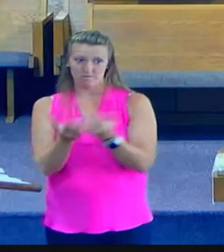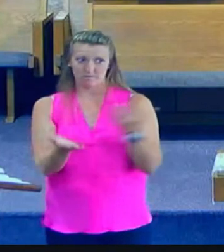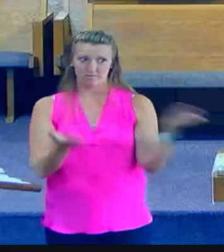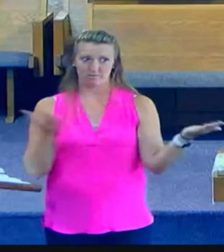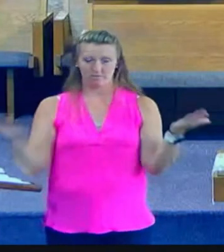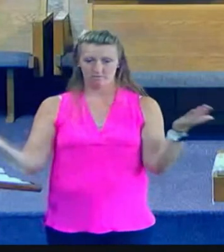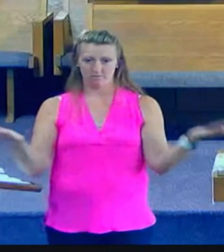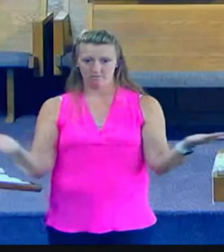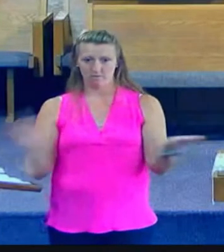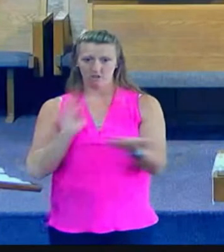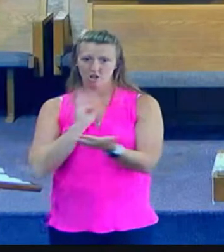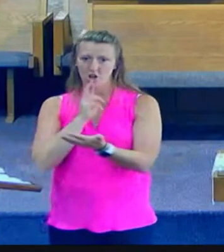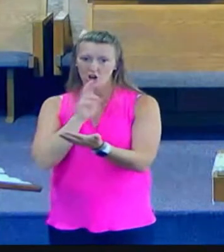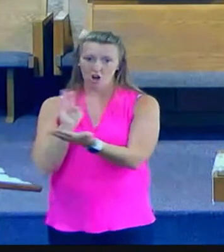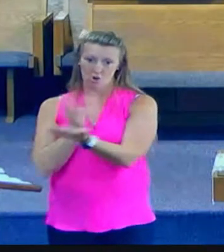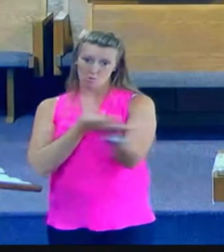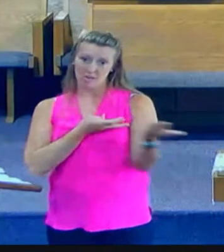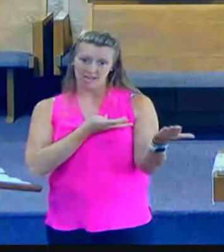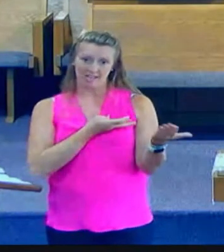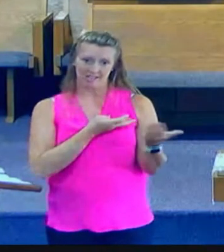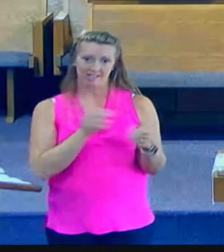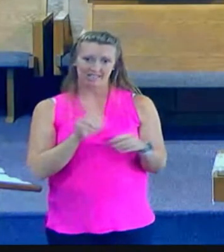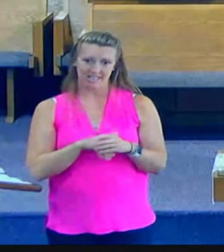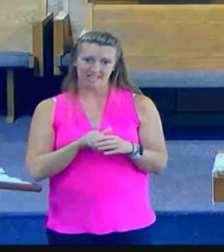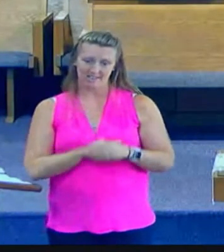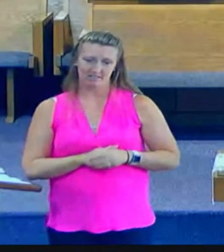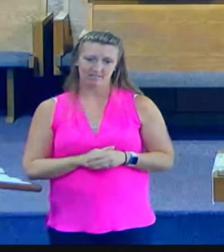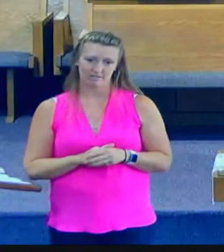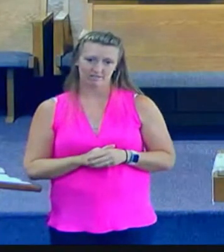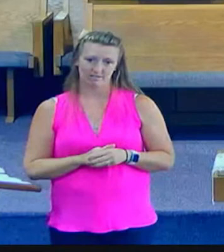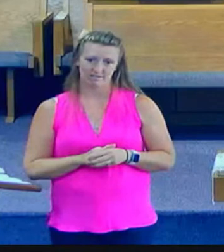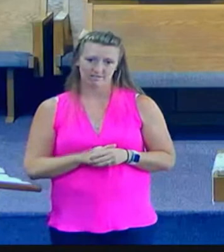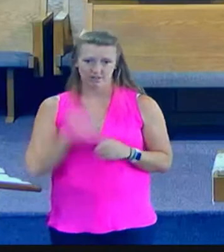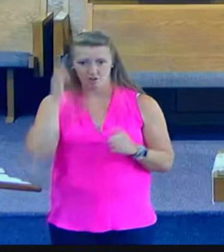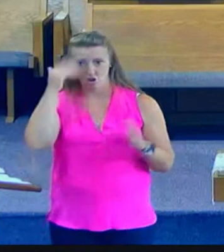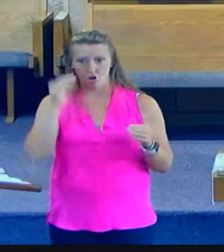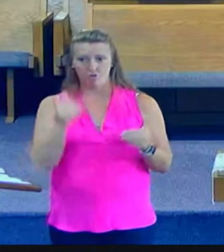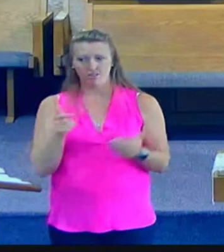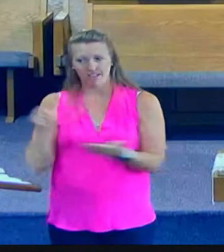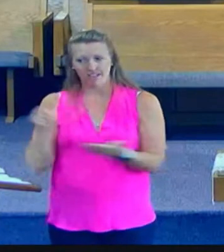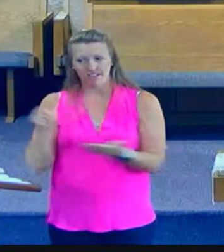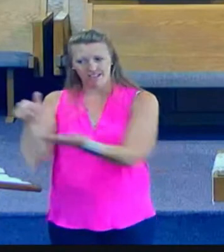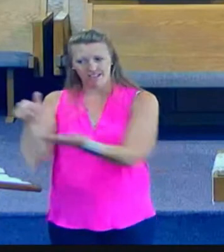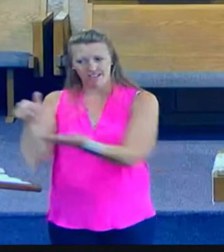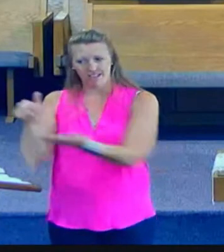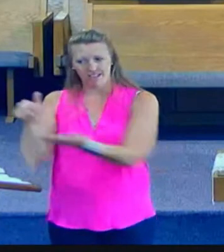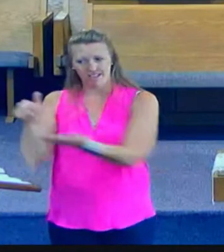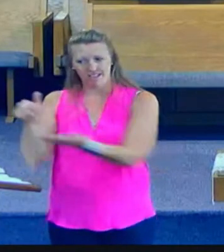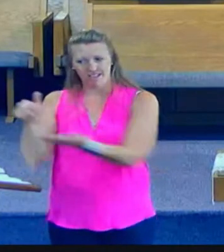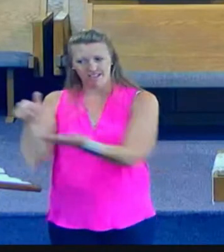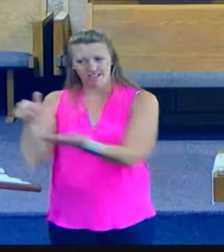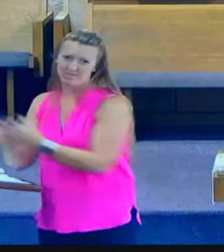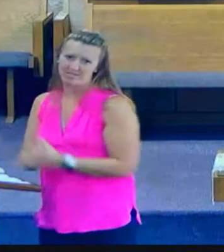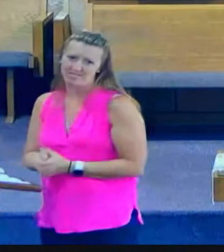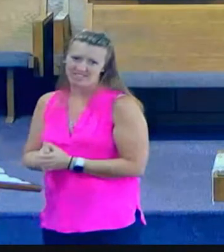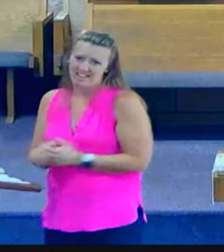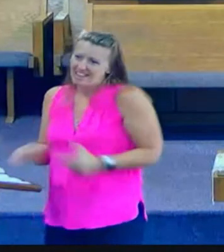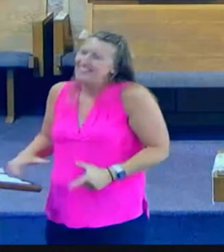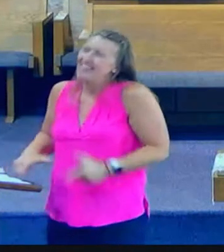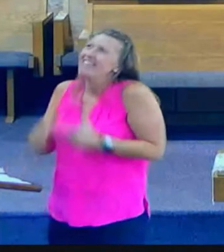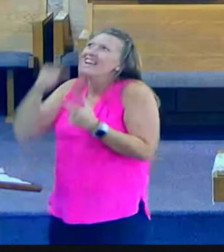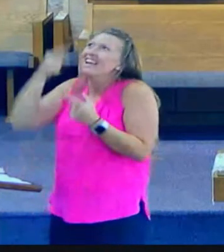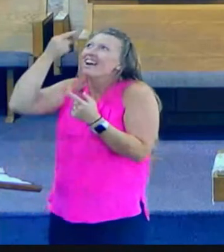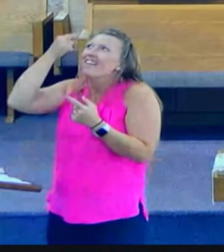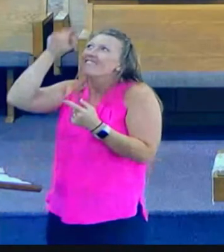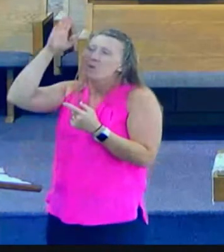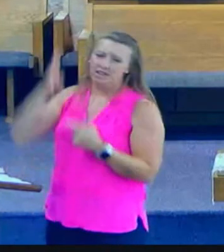and parched in her soul and Jesus needed to go through Samaria because he had a divine appointment with her there are no